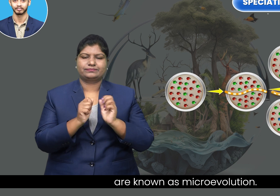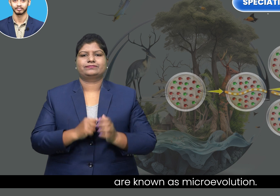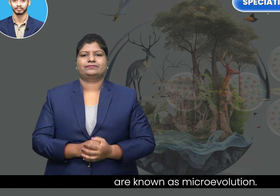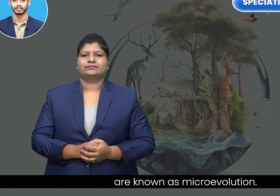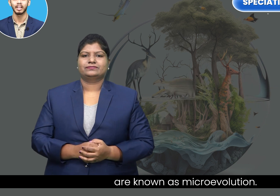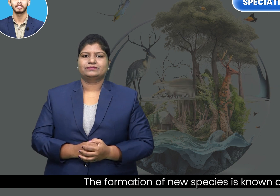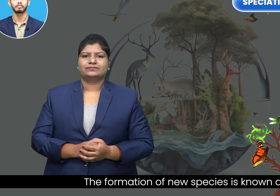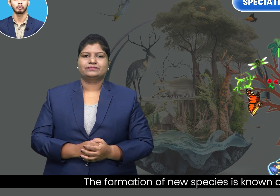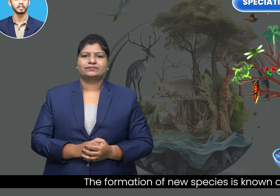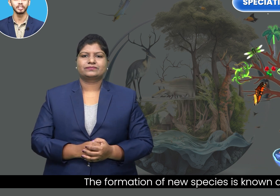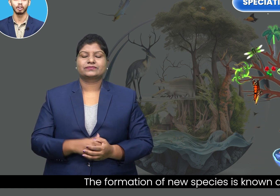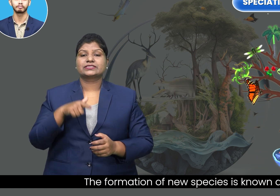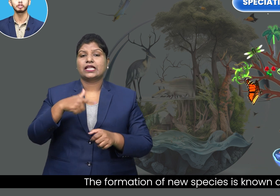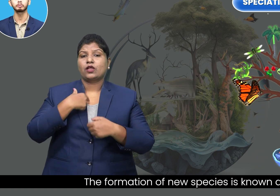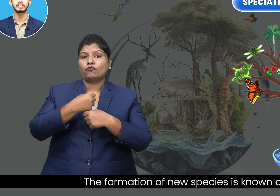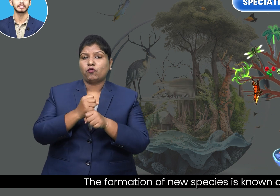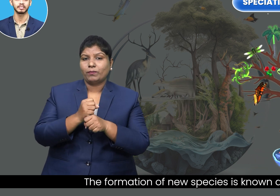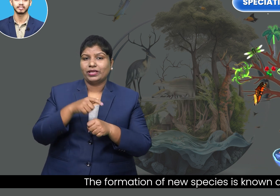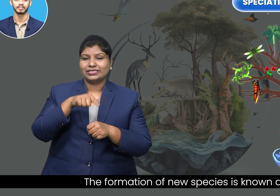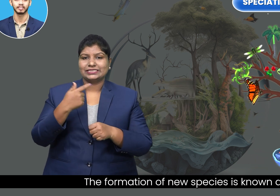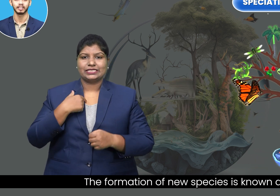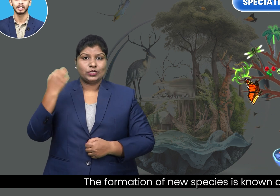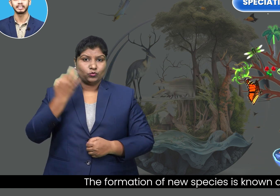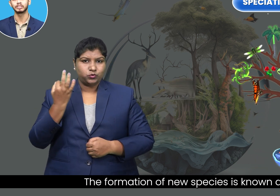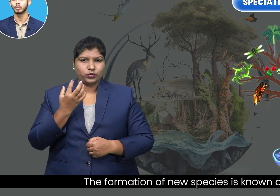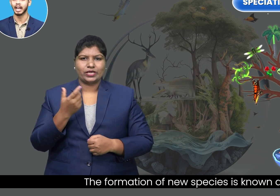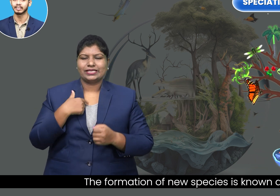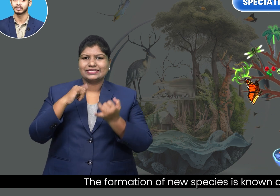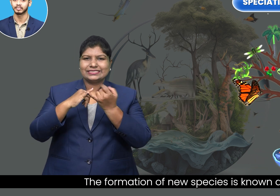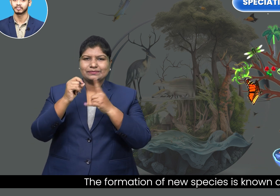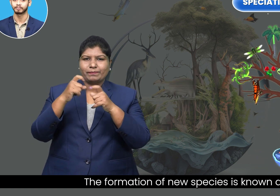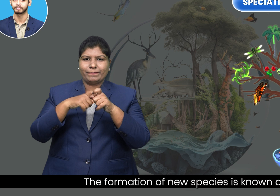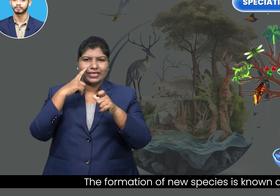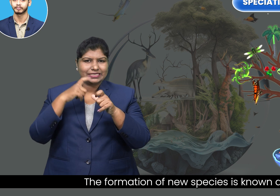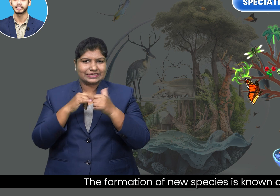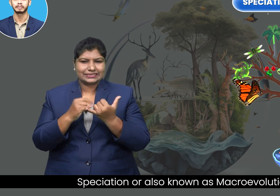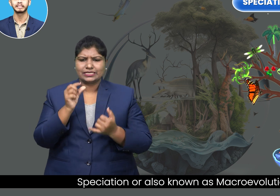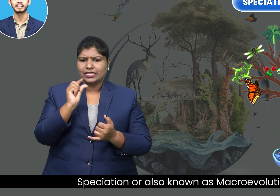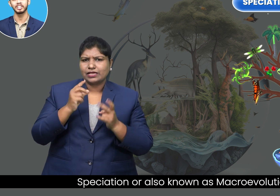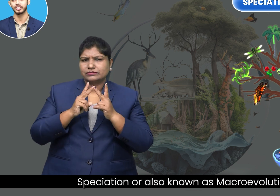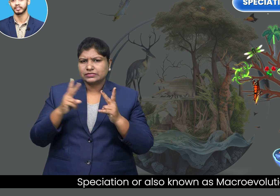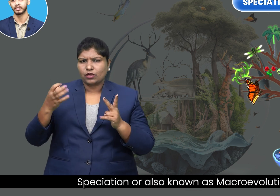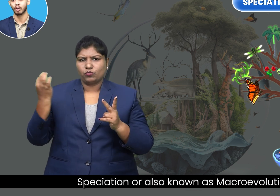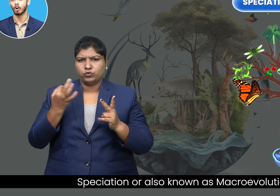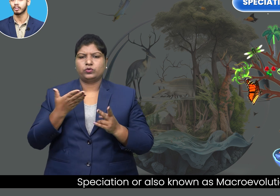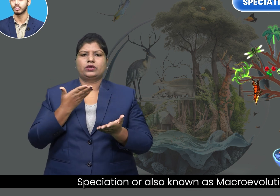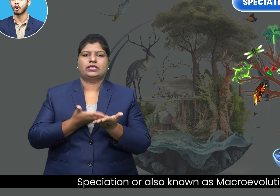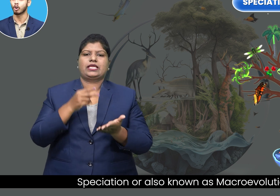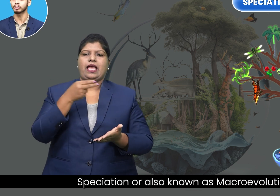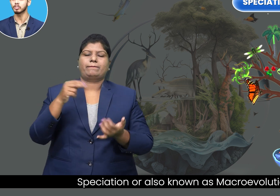The formation of new species is known as speciation or also